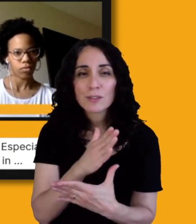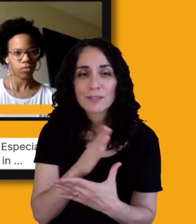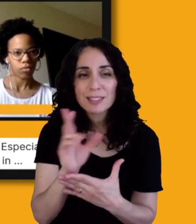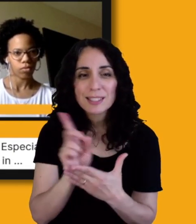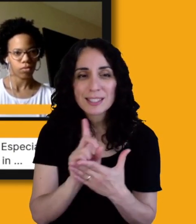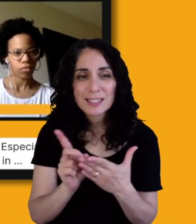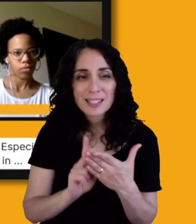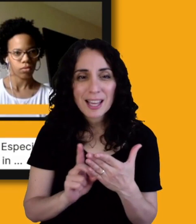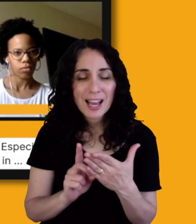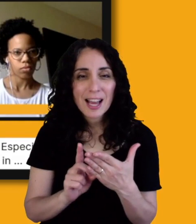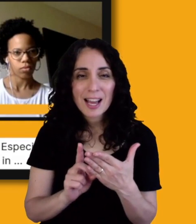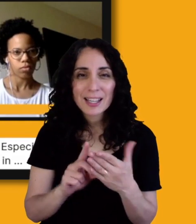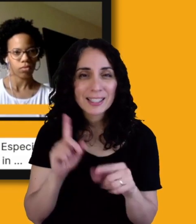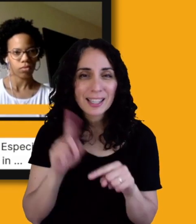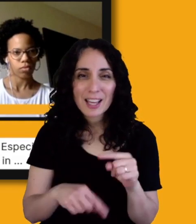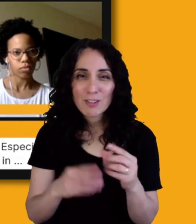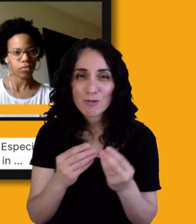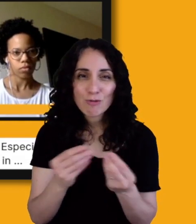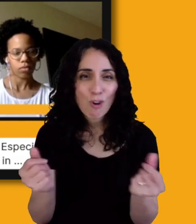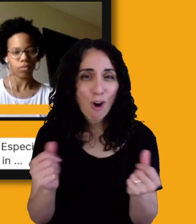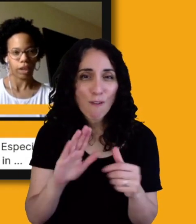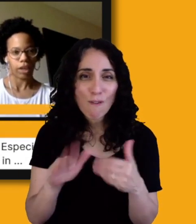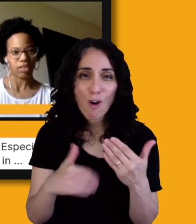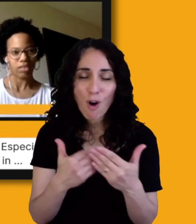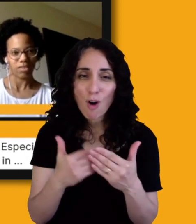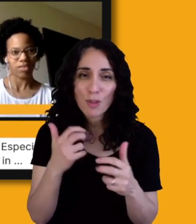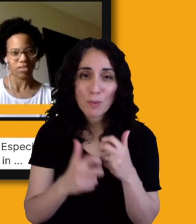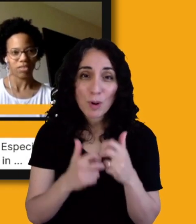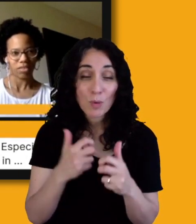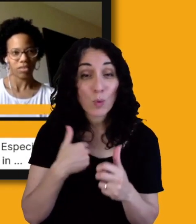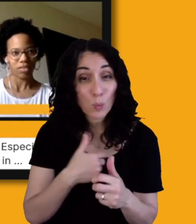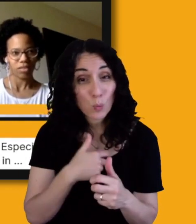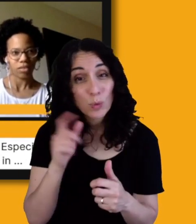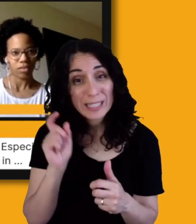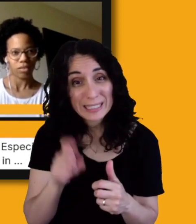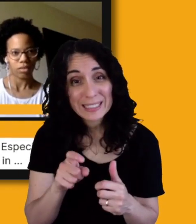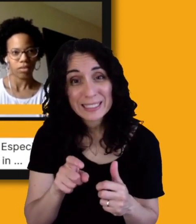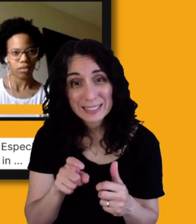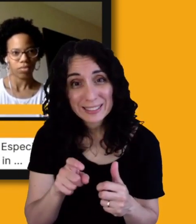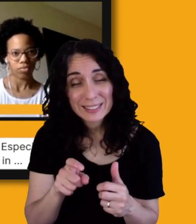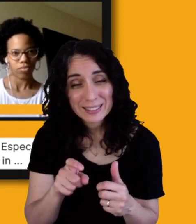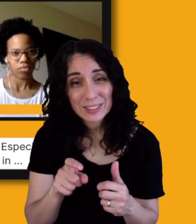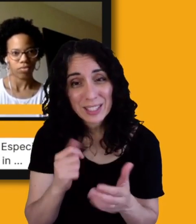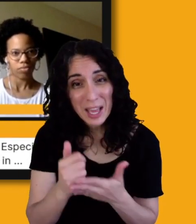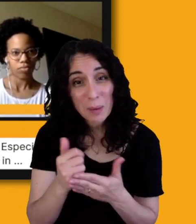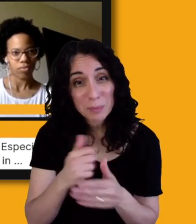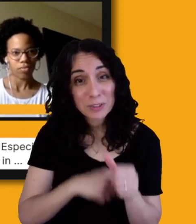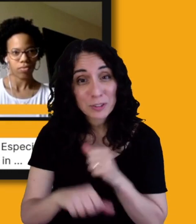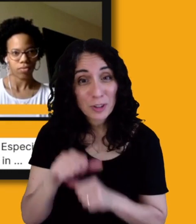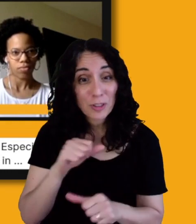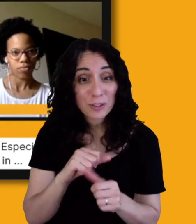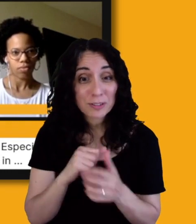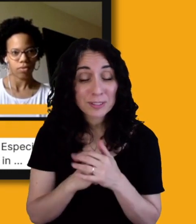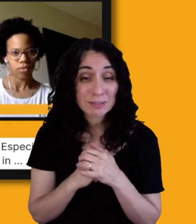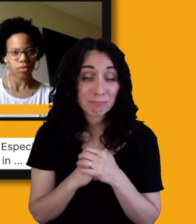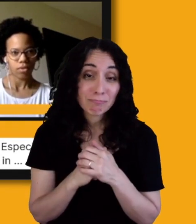can't solve all the problems. Right. We need to help, to be able to help each other. And I think about, um,